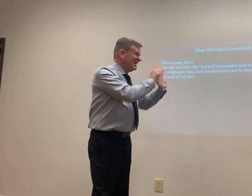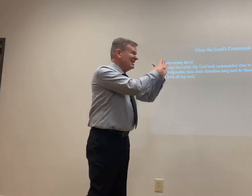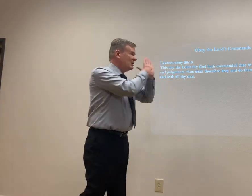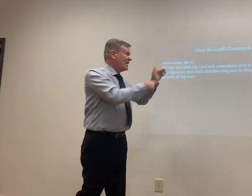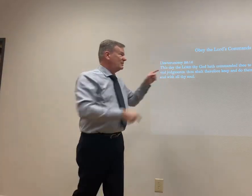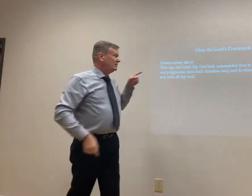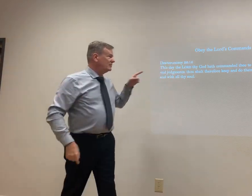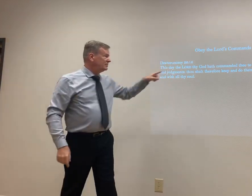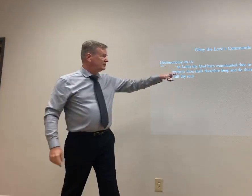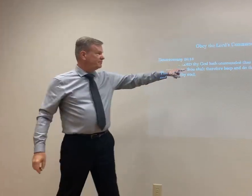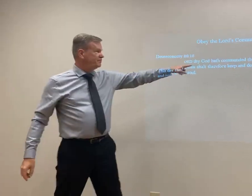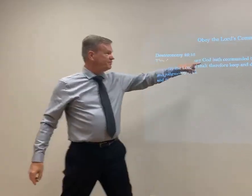100%.